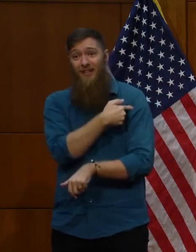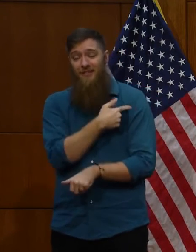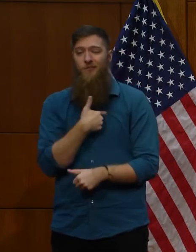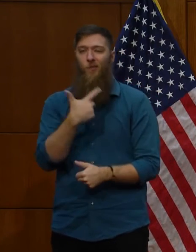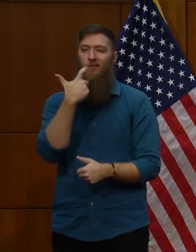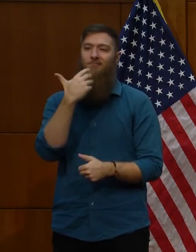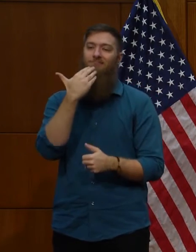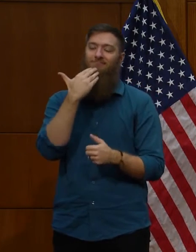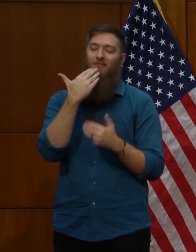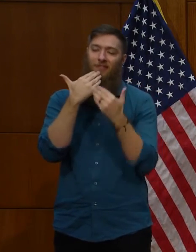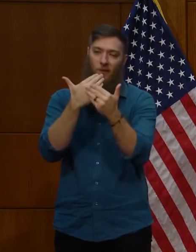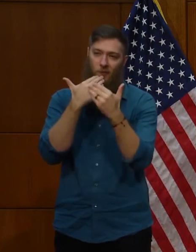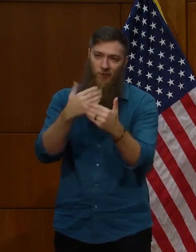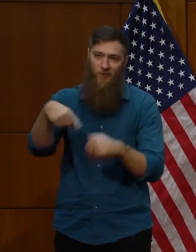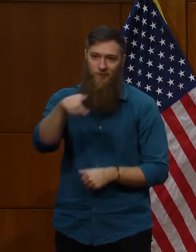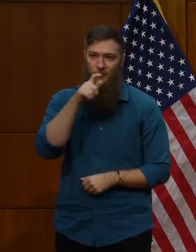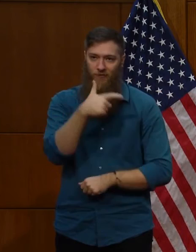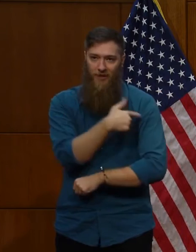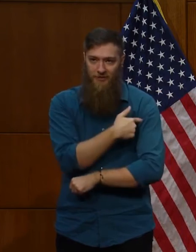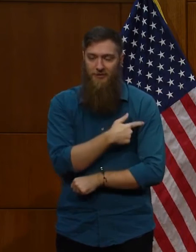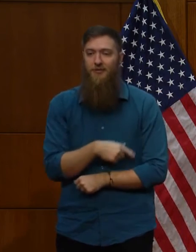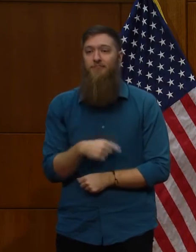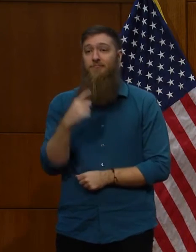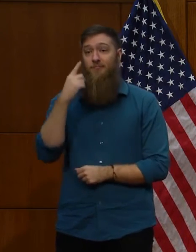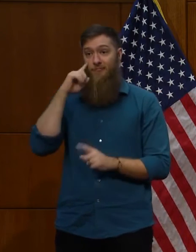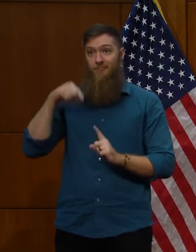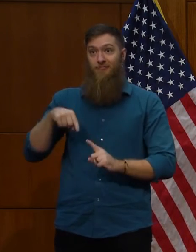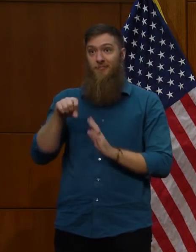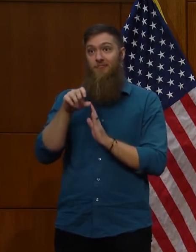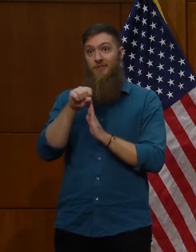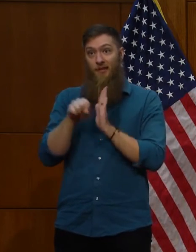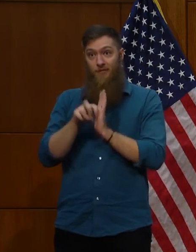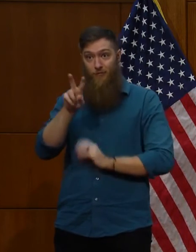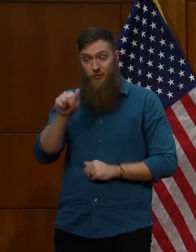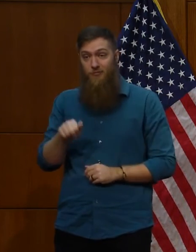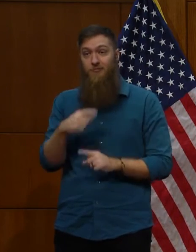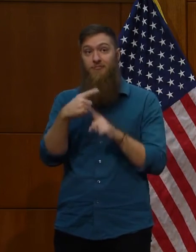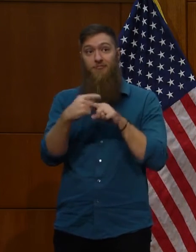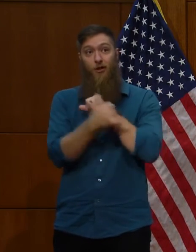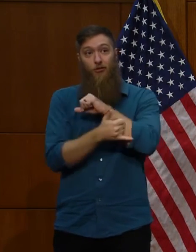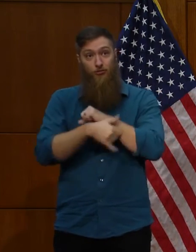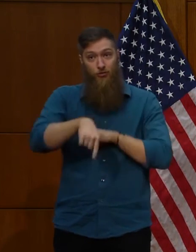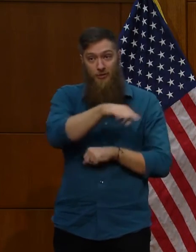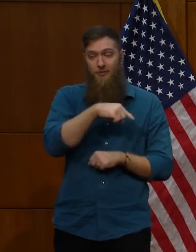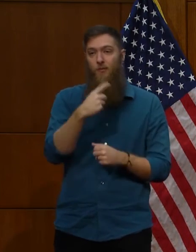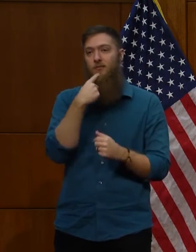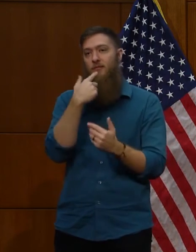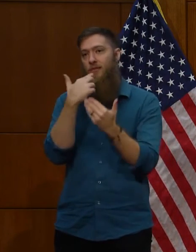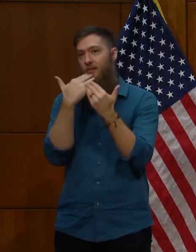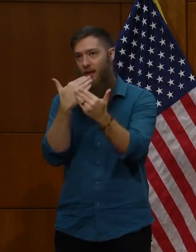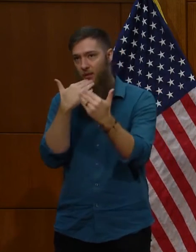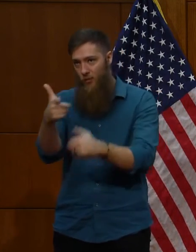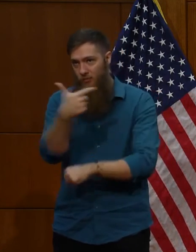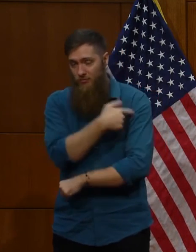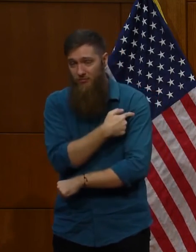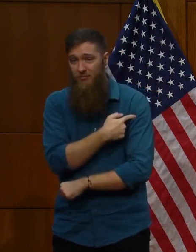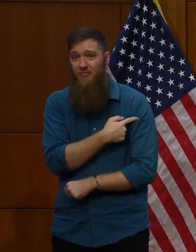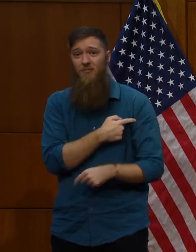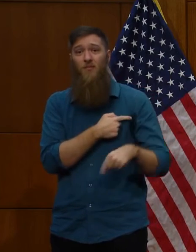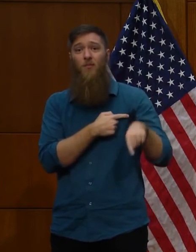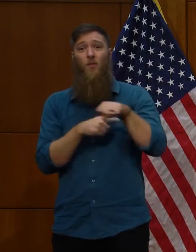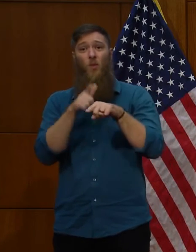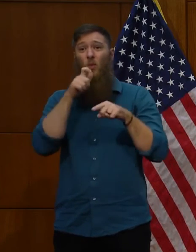thank you. On behalf of Virginia and on behalf of this country, for those of you that haven't perhaps for any reason you